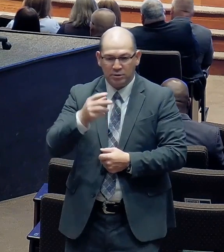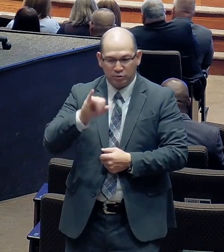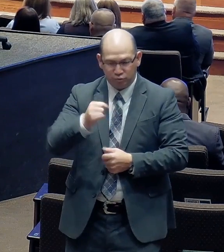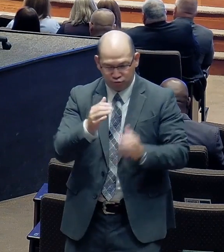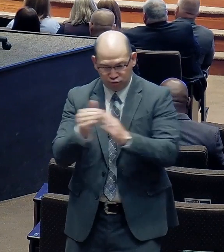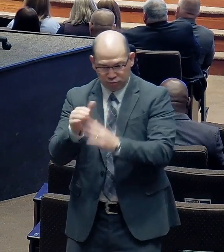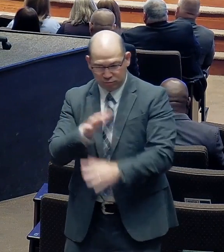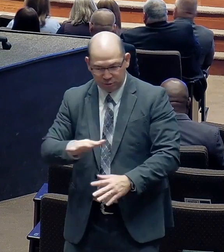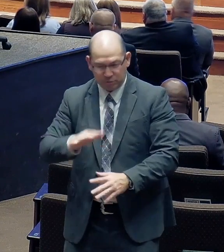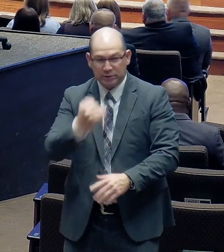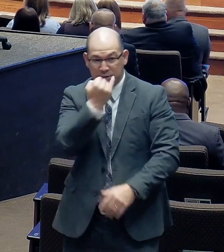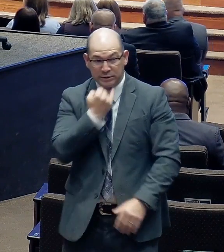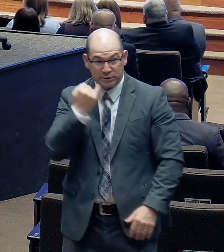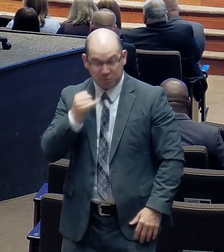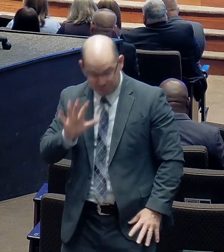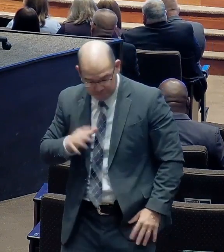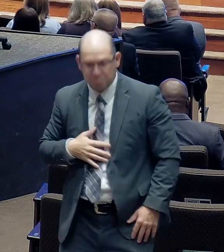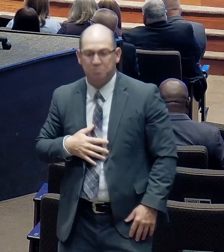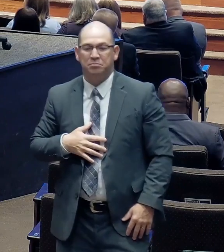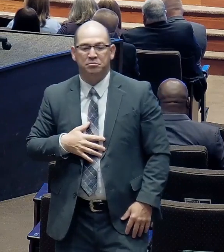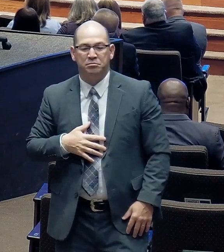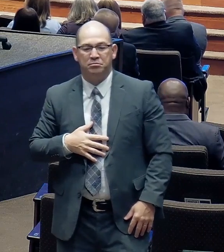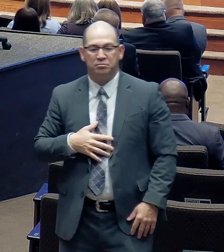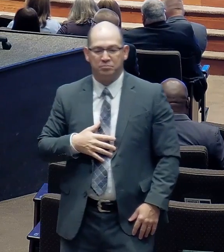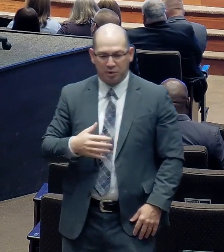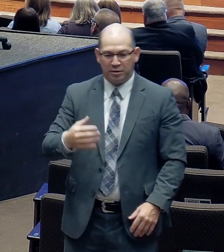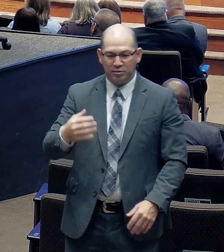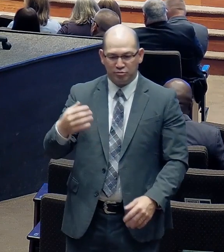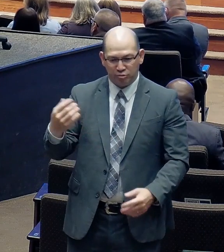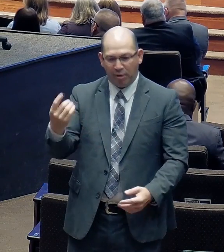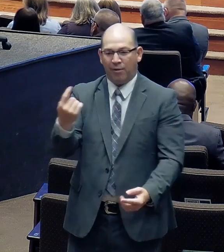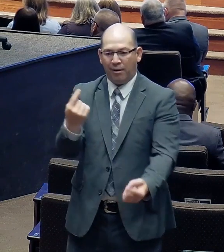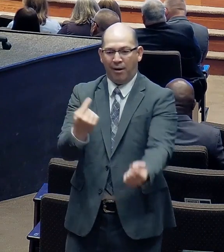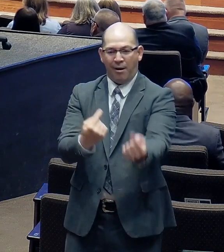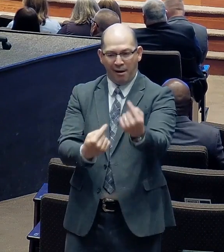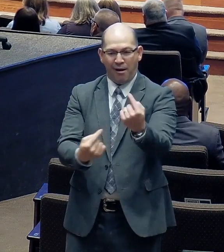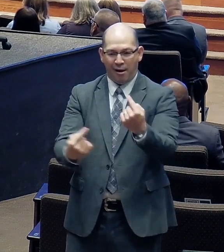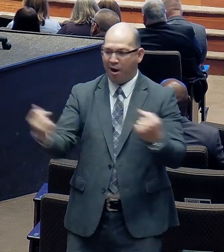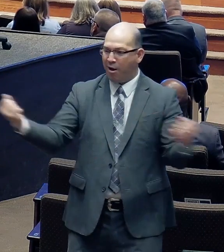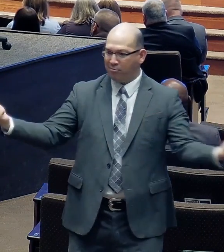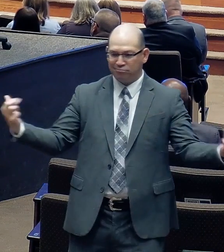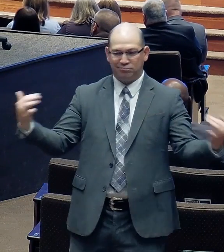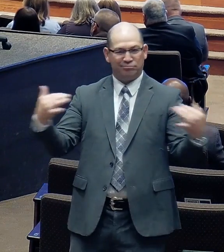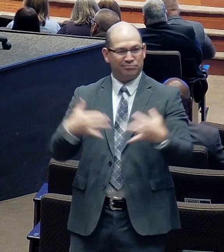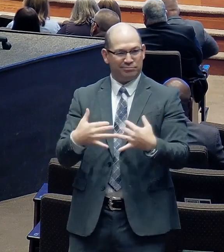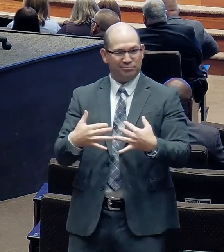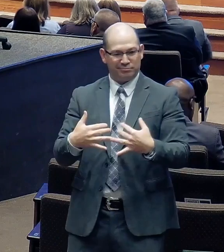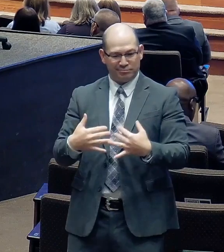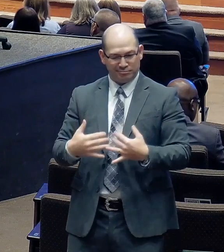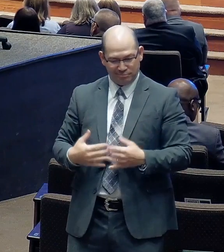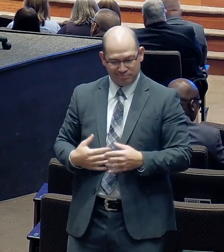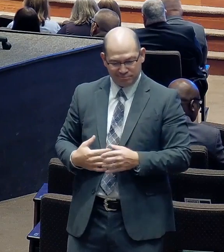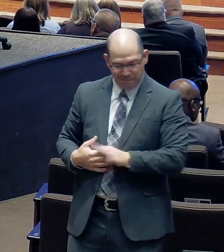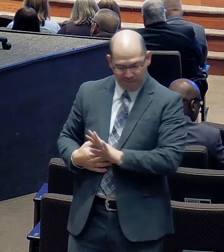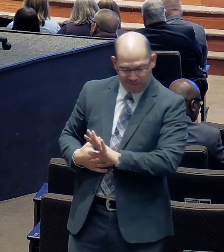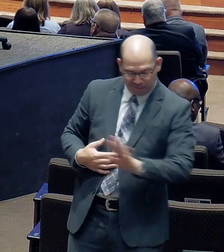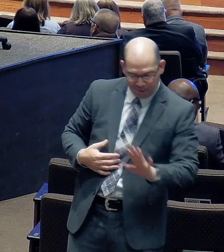They're going back to Jerusalem, the place where they had longed for for many, many